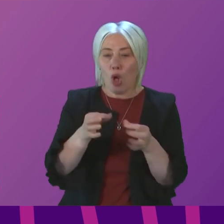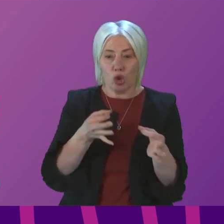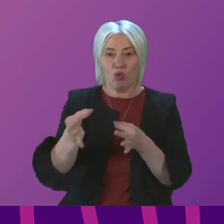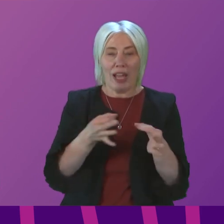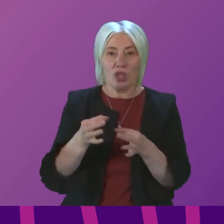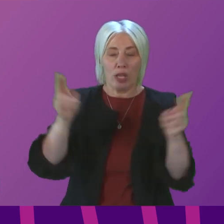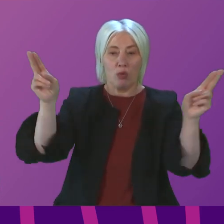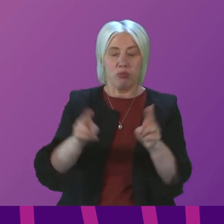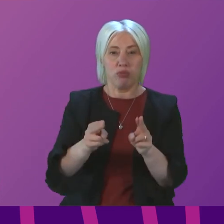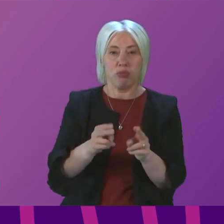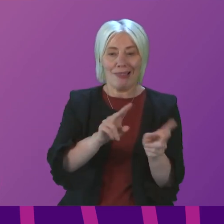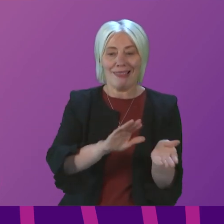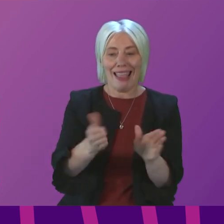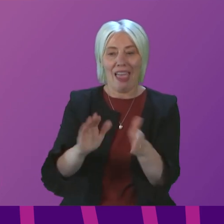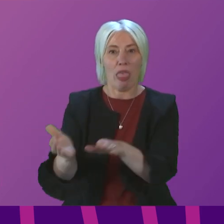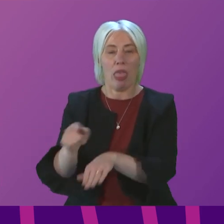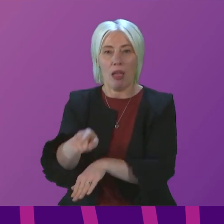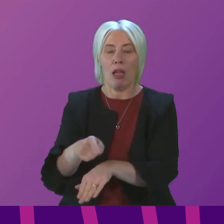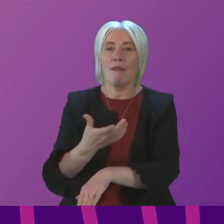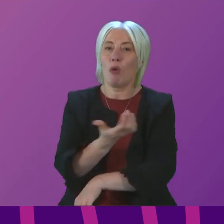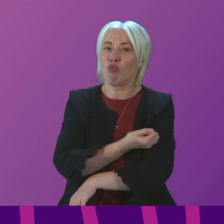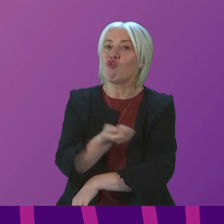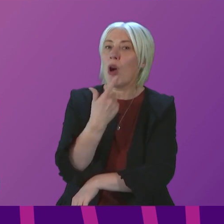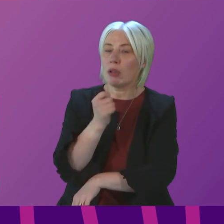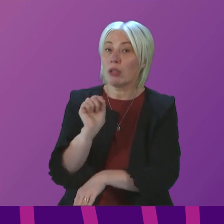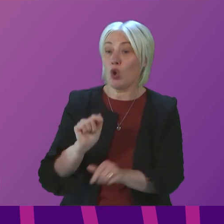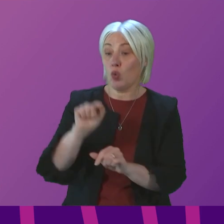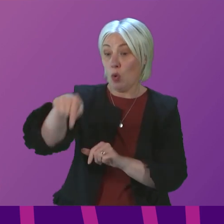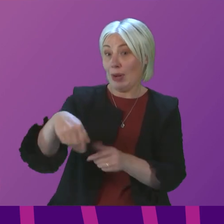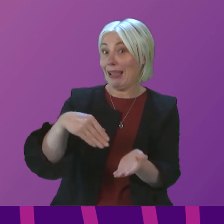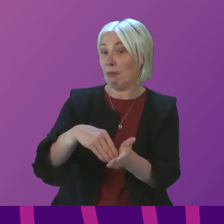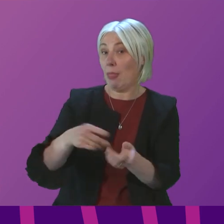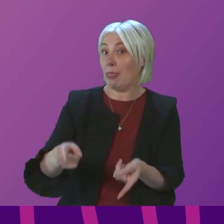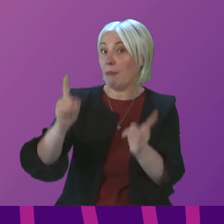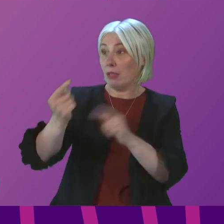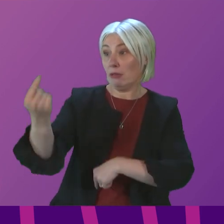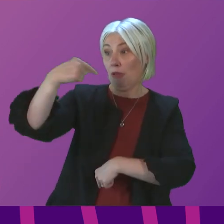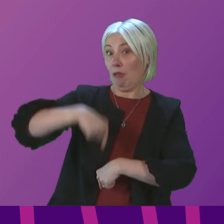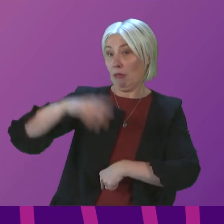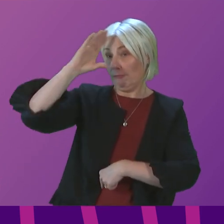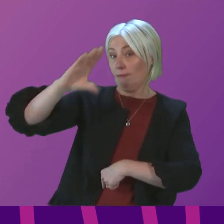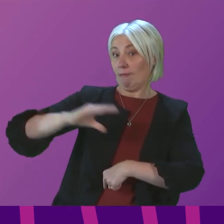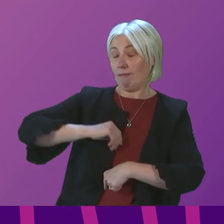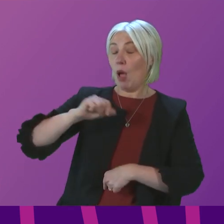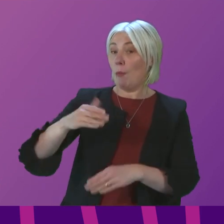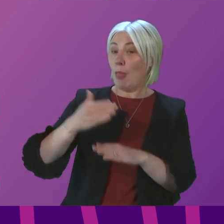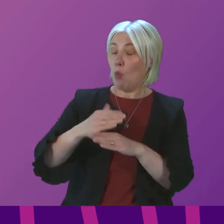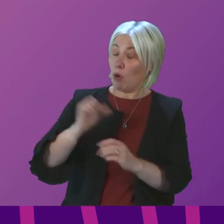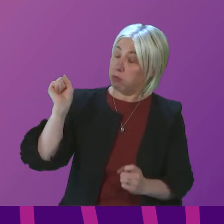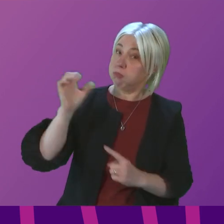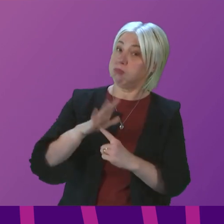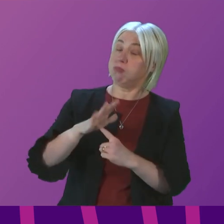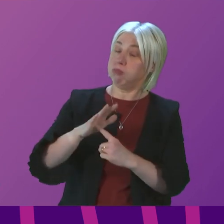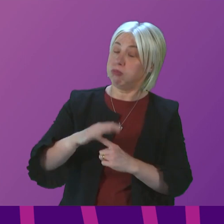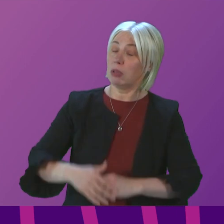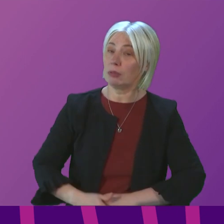deaths from drugs. So, the Minister will report next month, but this work continues to be of the highest priority for the government as a